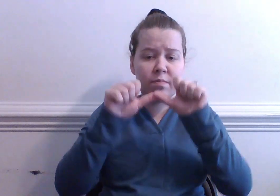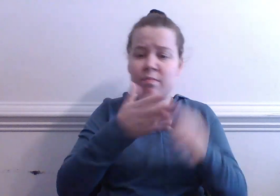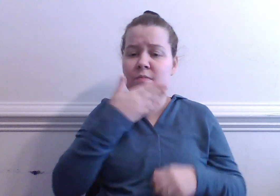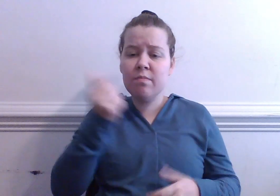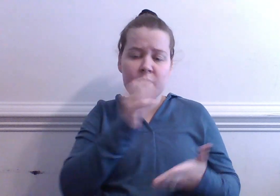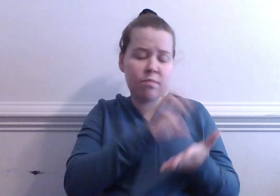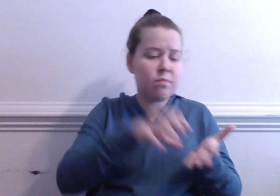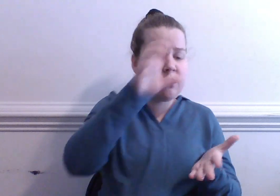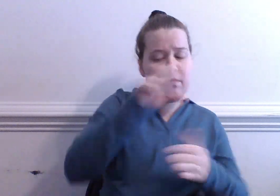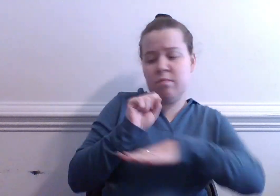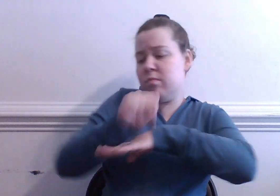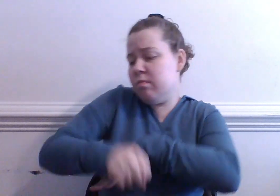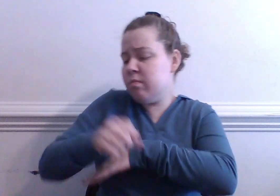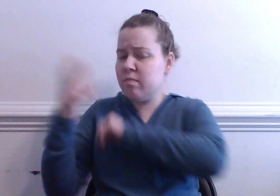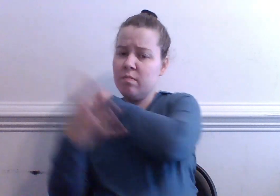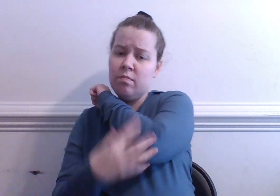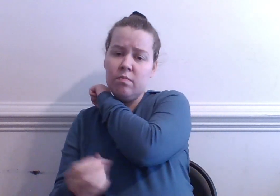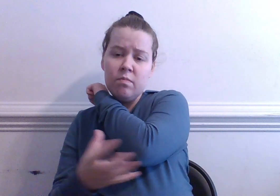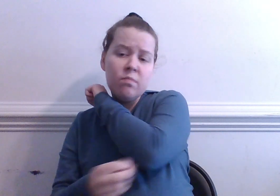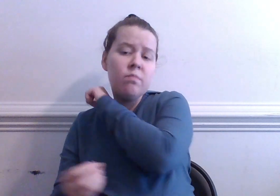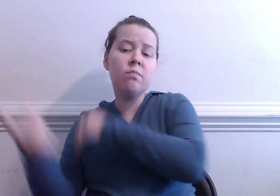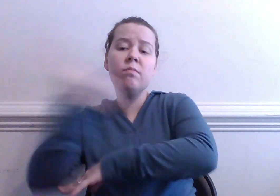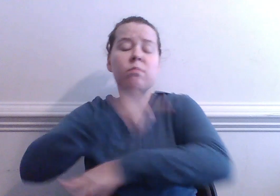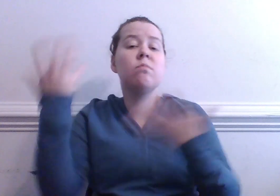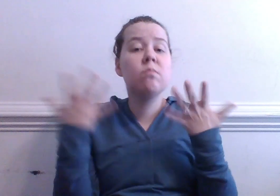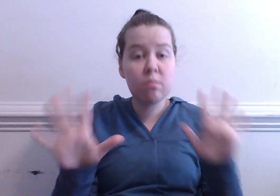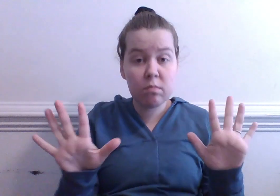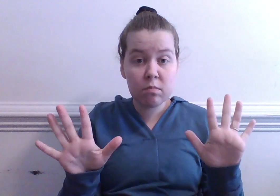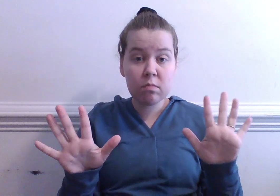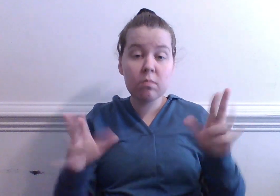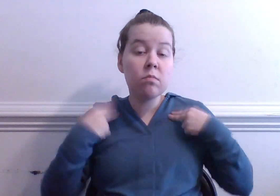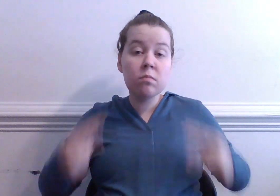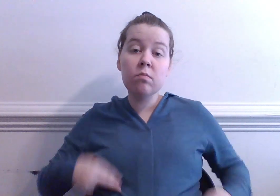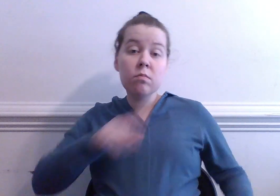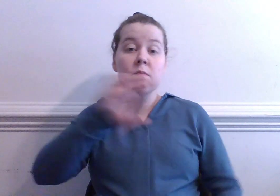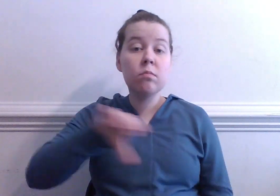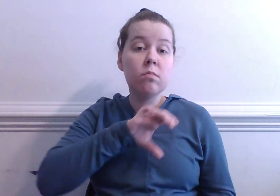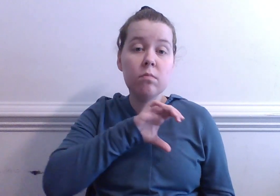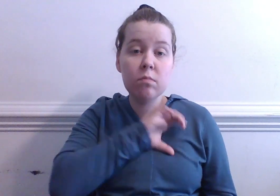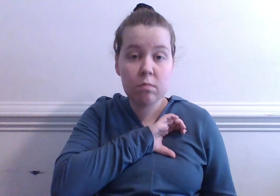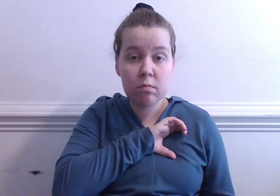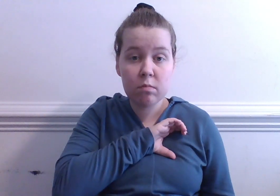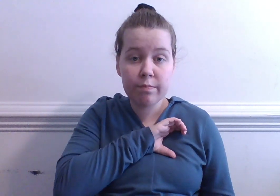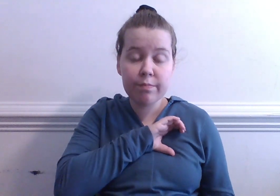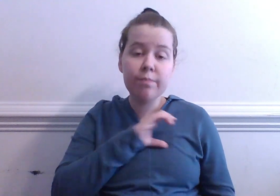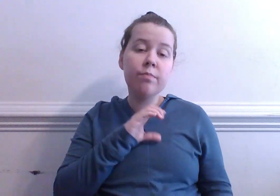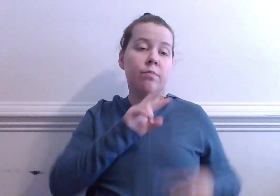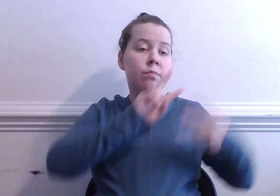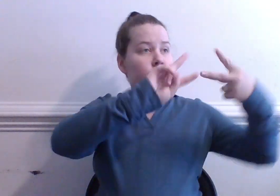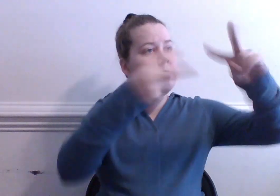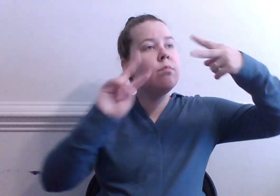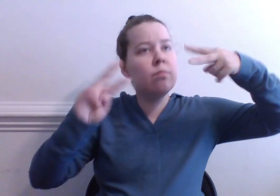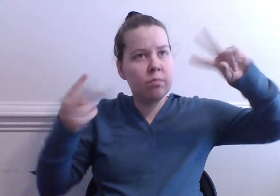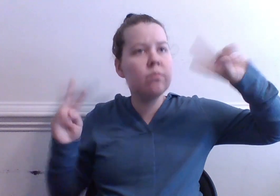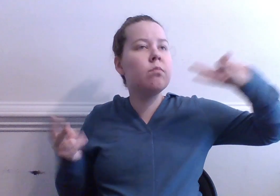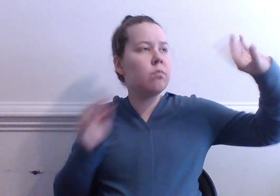poor At the end of the day, it's a human trait Hidden deep down inside of our